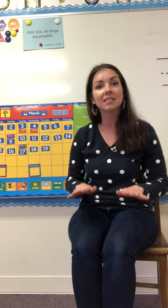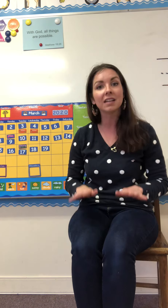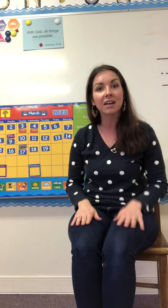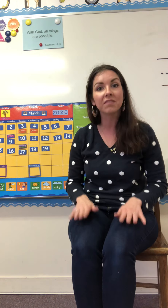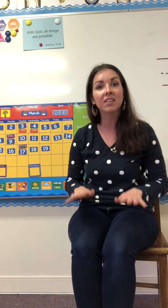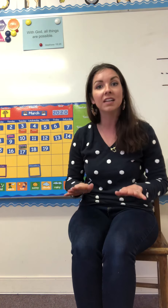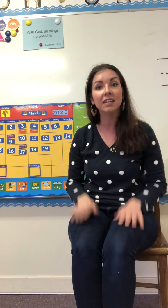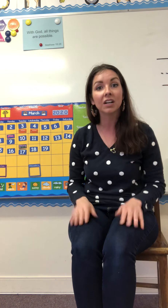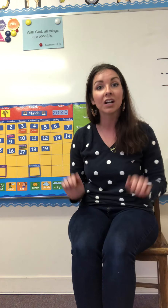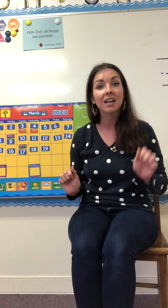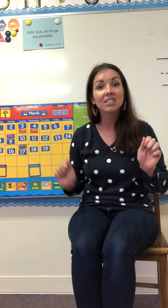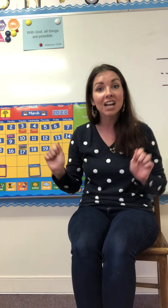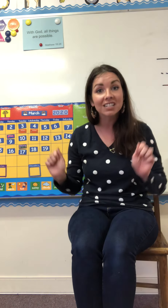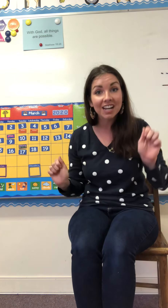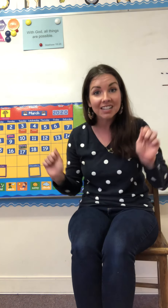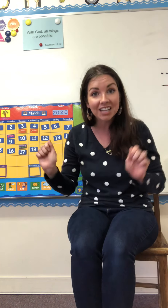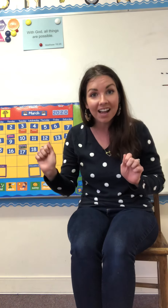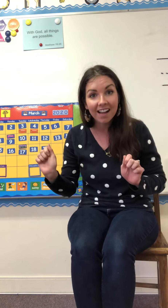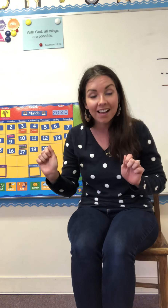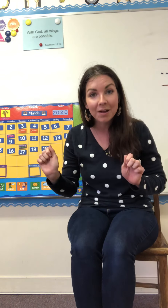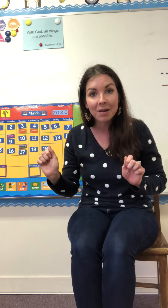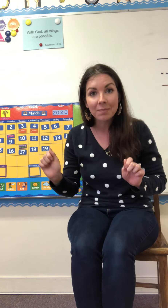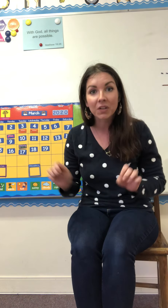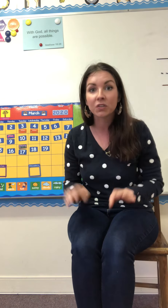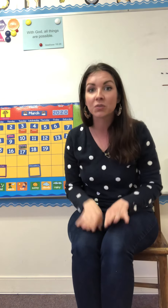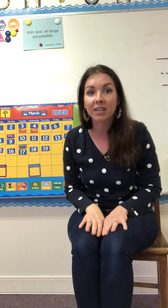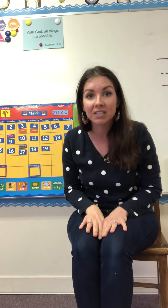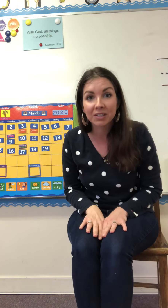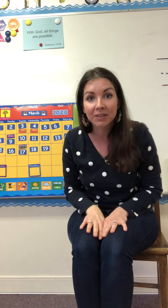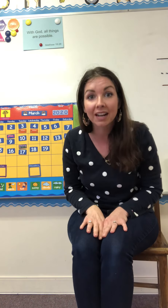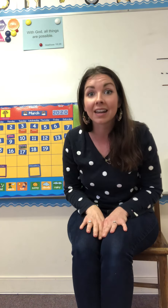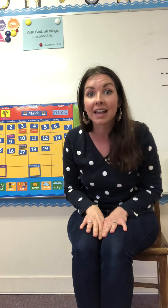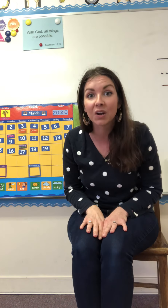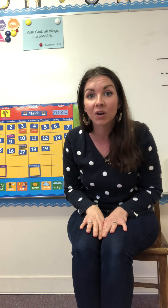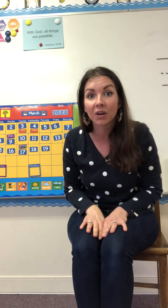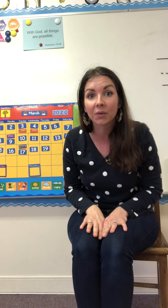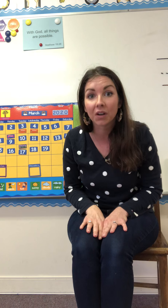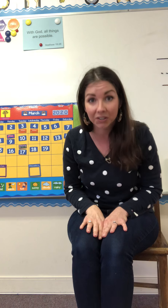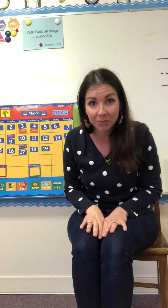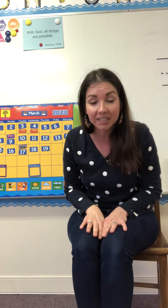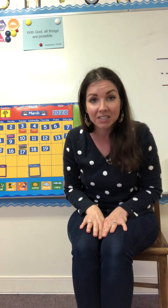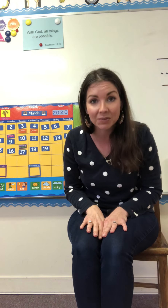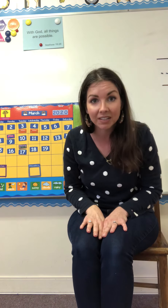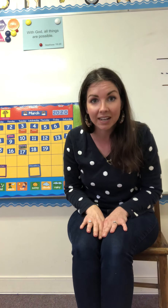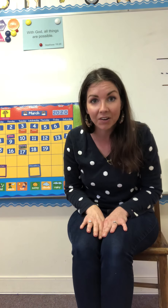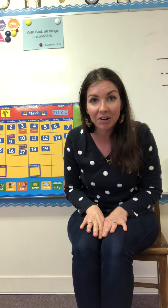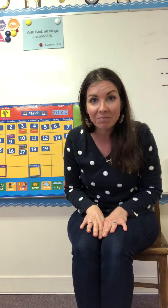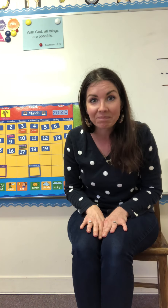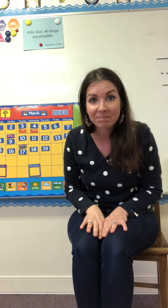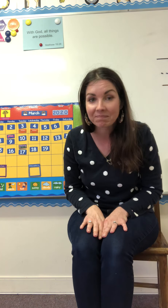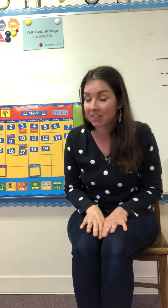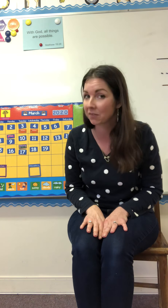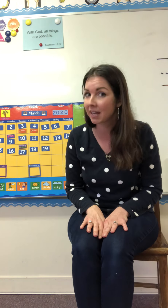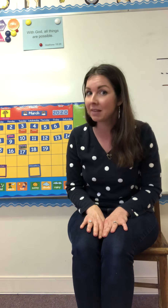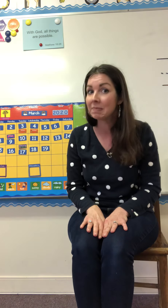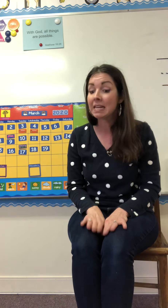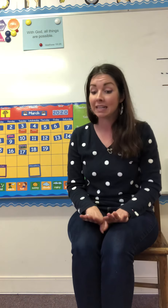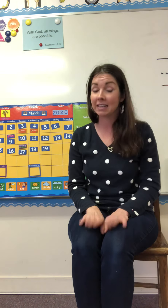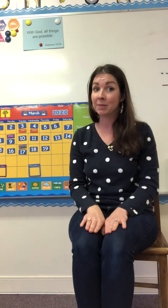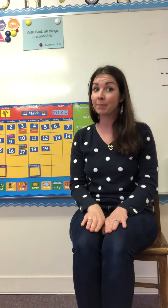of the year. Cha-cha-cha. Who's ready to do it allegro? Are you ready to do it allegro? Okay. Give me a